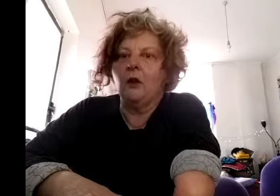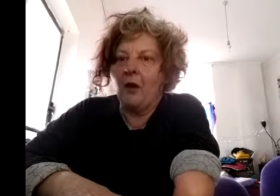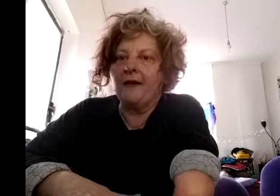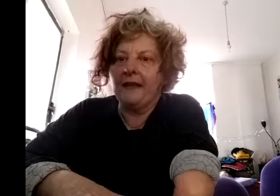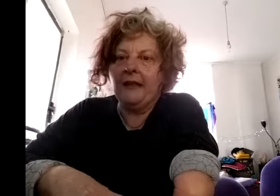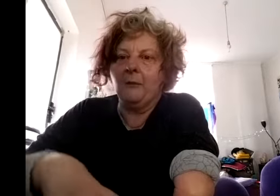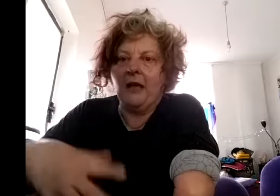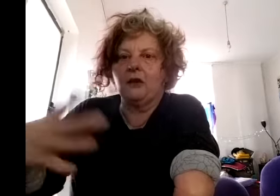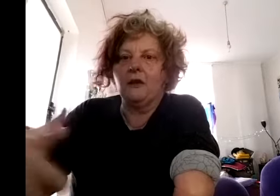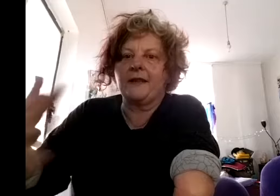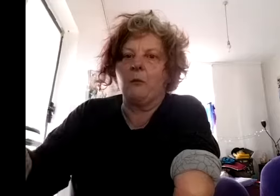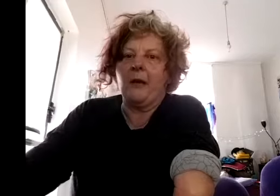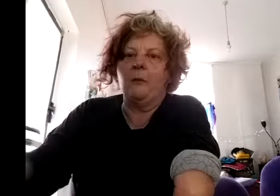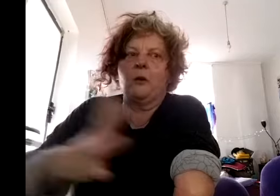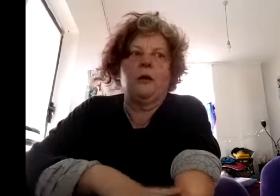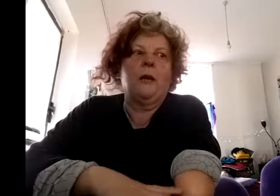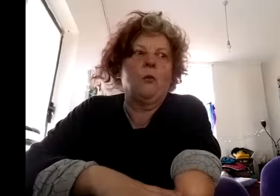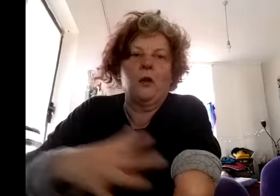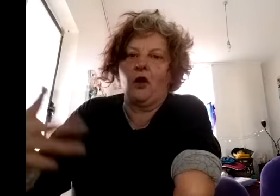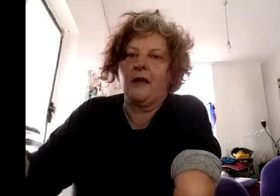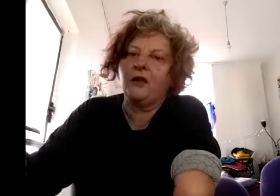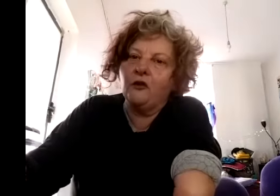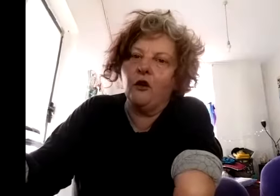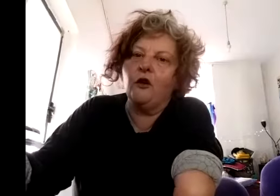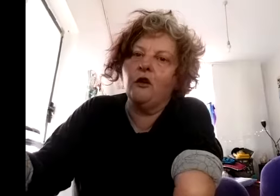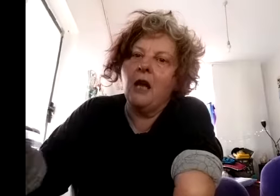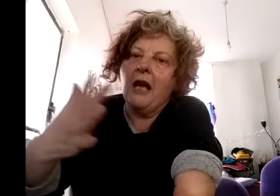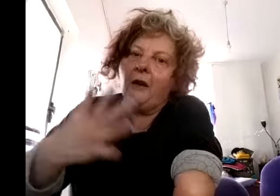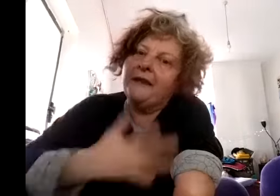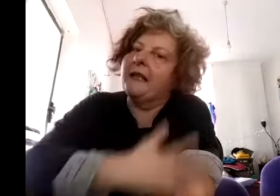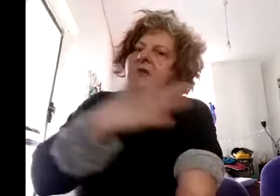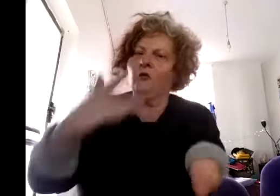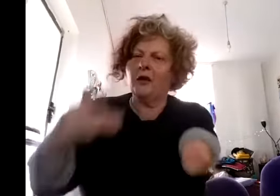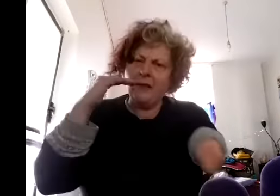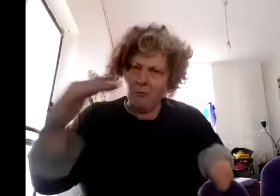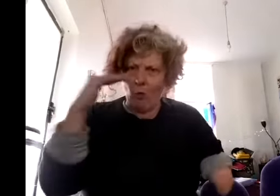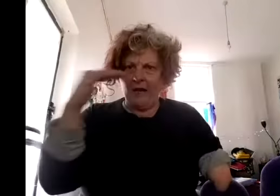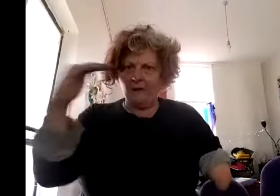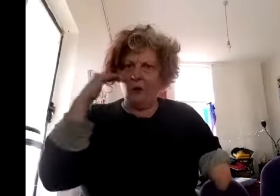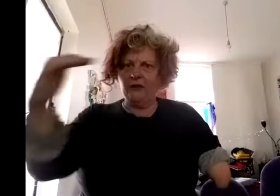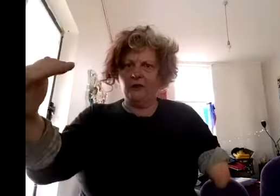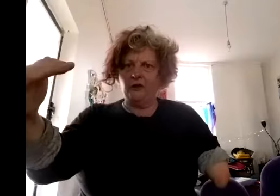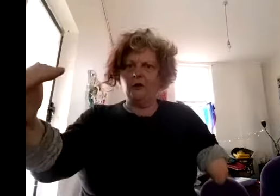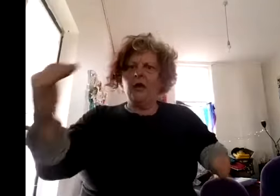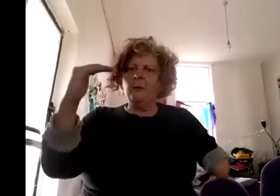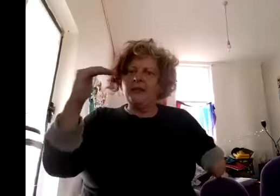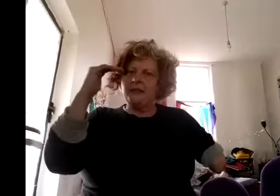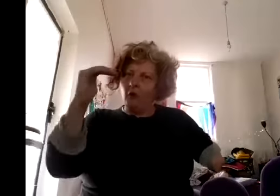my thinking about you know disabled people and and what you guys can do and i think that is a really important part of what we do but it's not